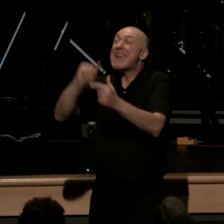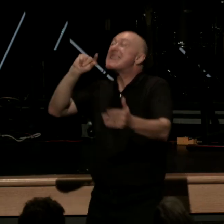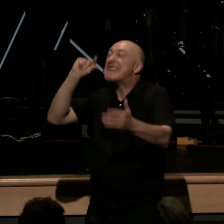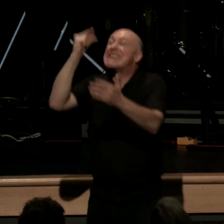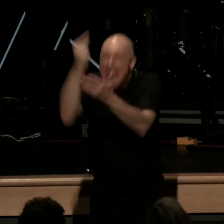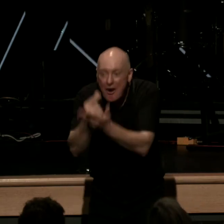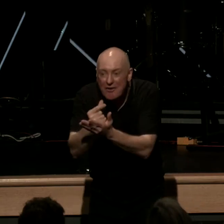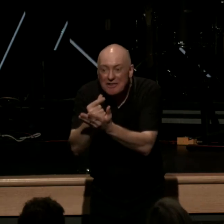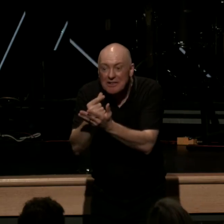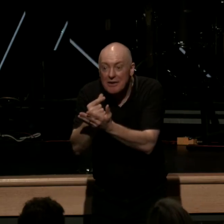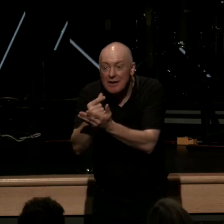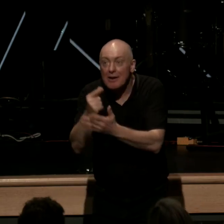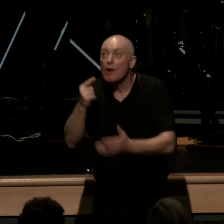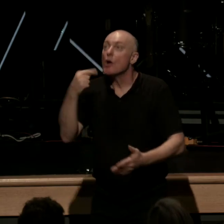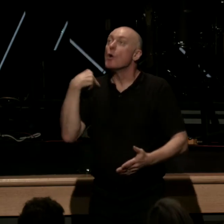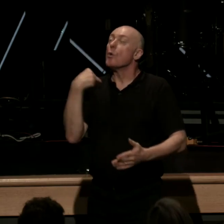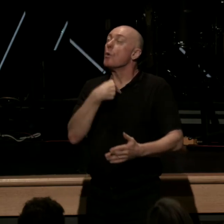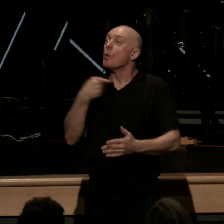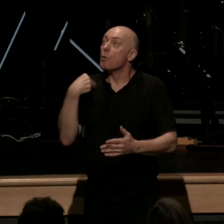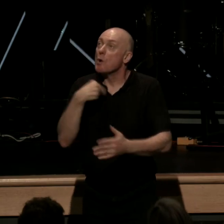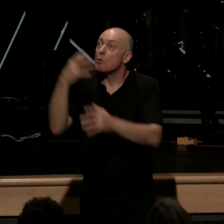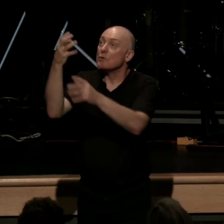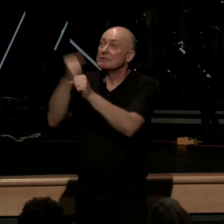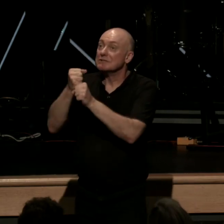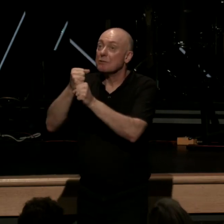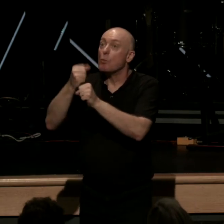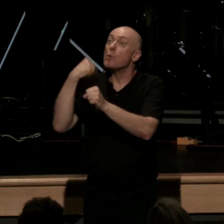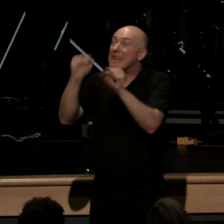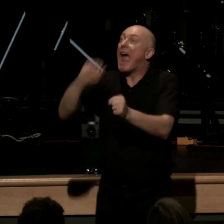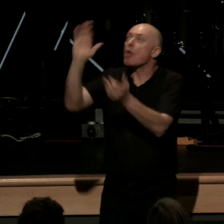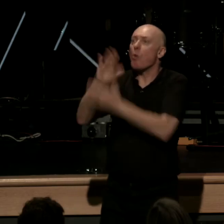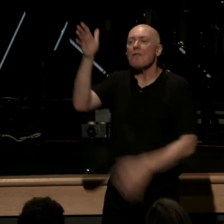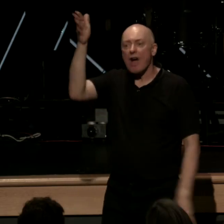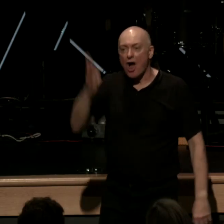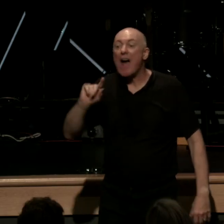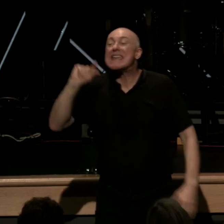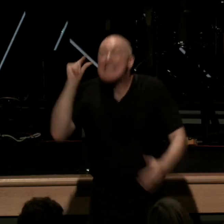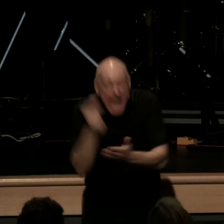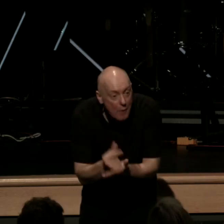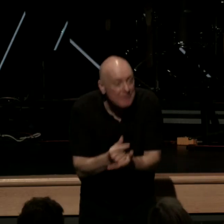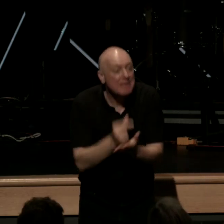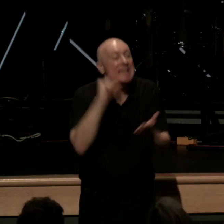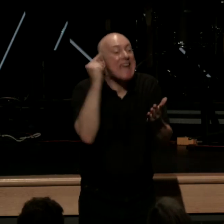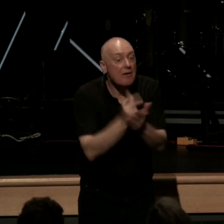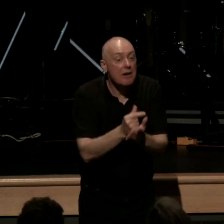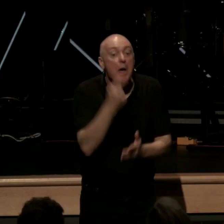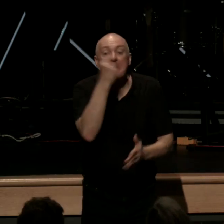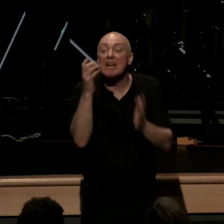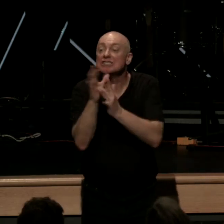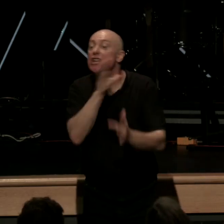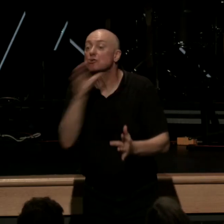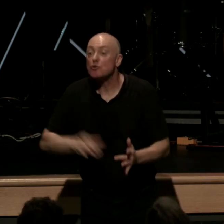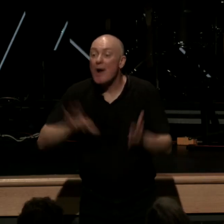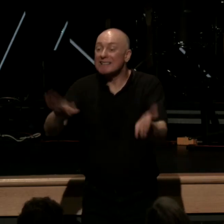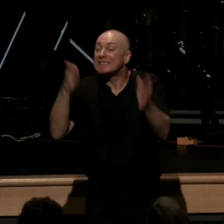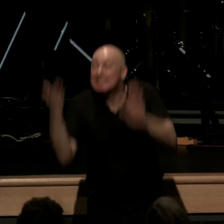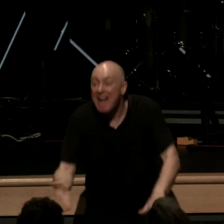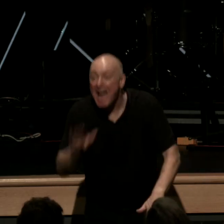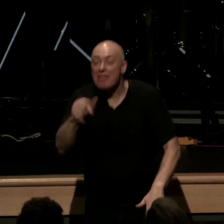soli deo gloria guarantees it it guarantees it because Jesus Christ died that we might live